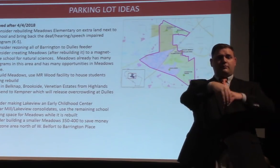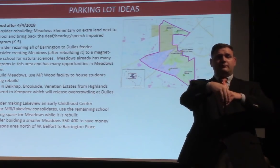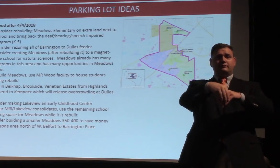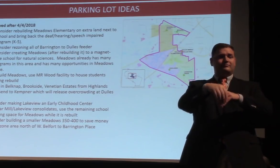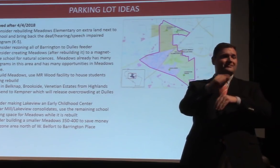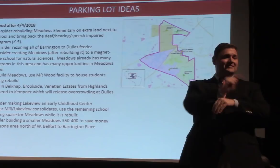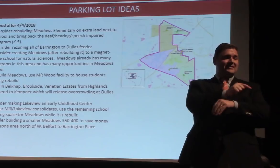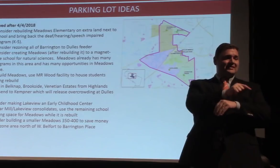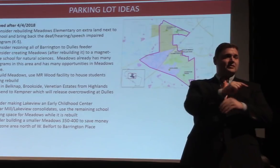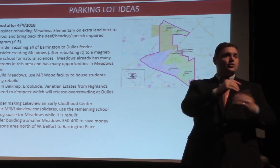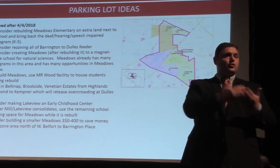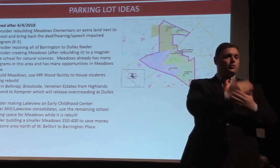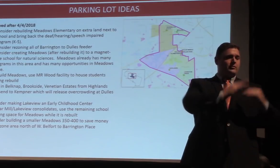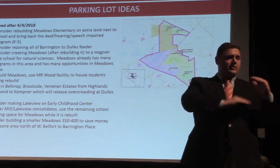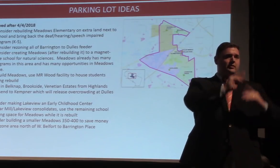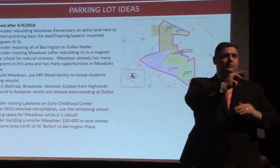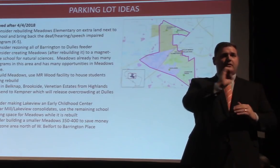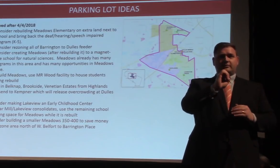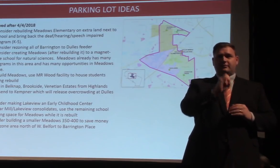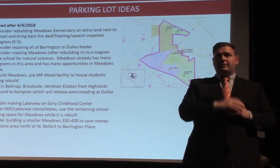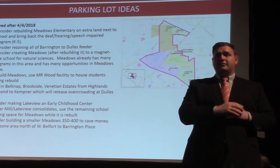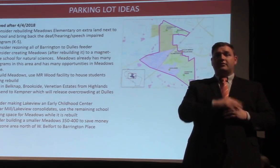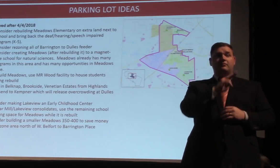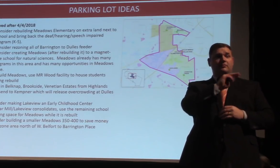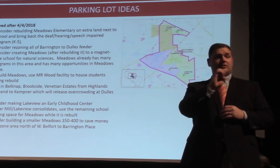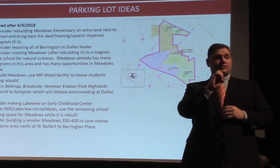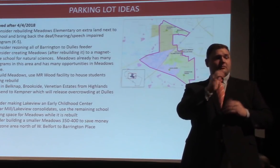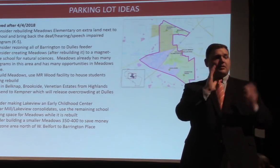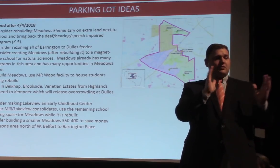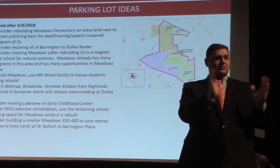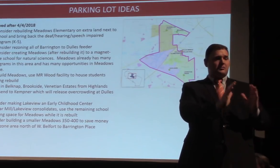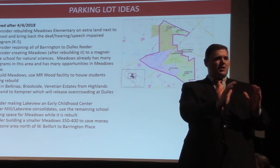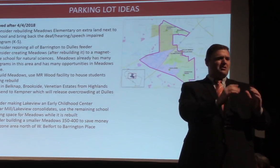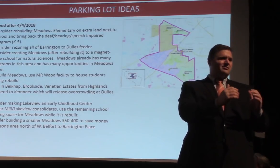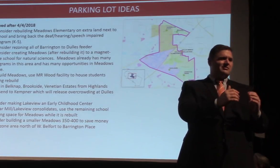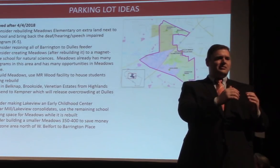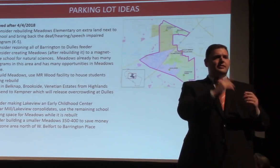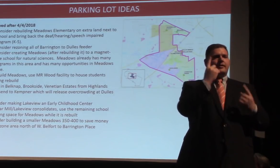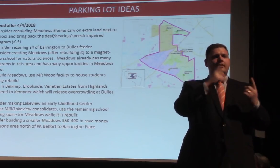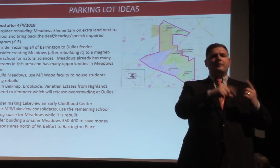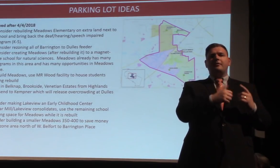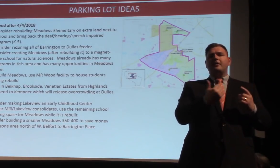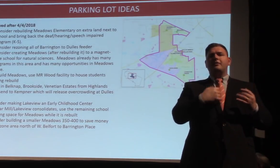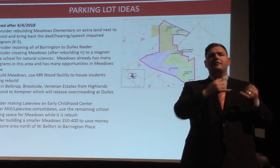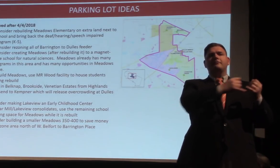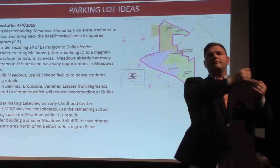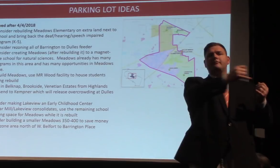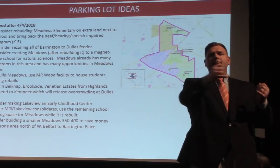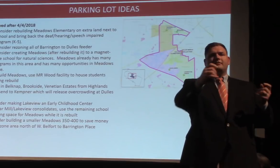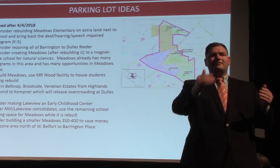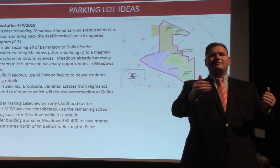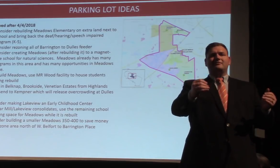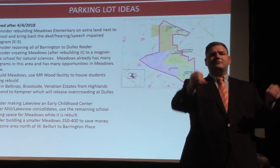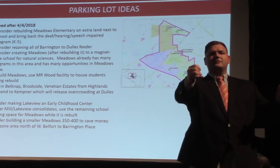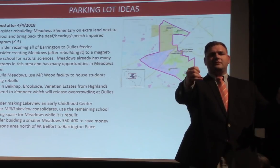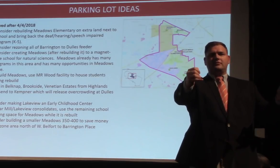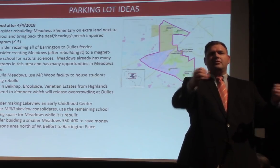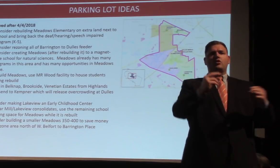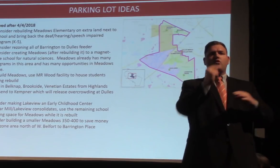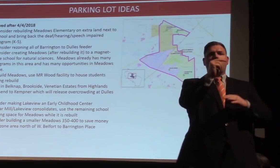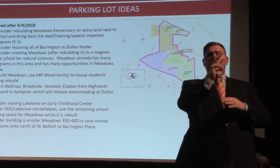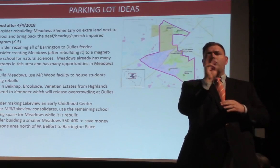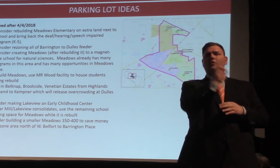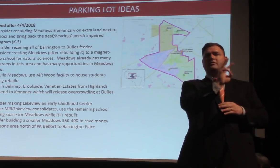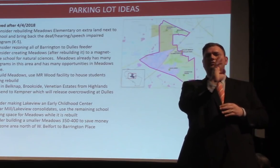Meadows is built. Consider building Meadows smaller to save money and rezone an area that's north of West Belfort to Barrington Place. I think that